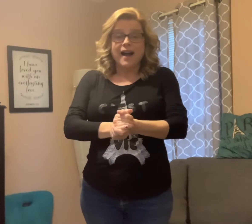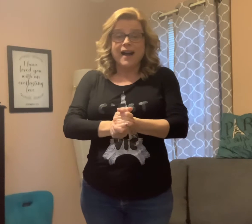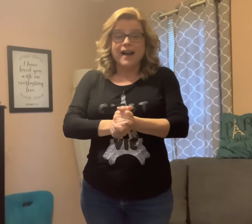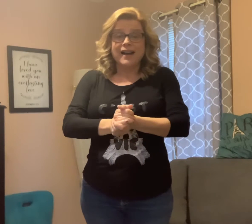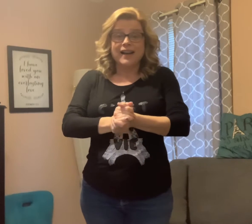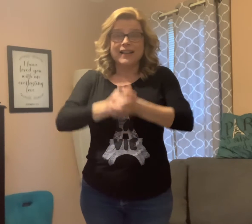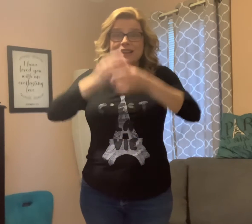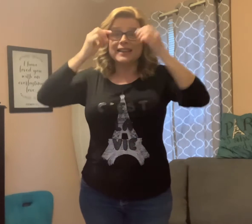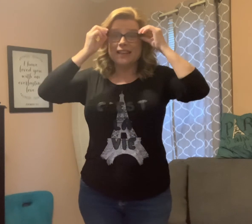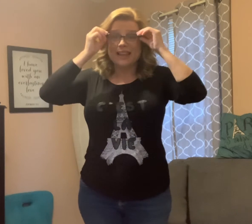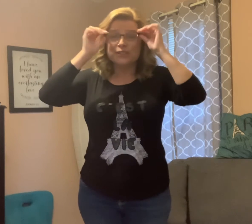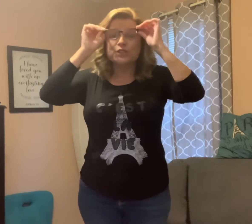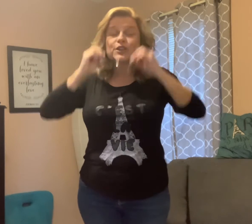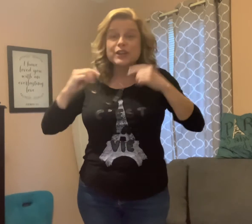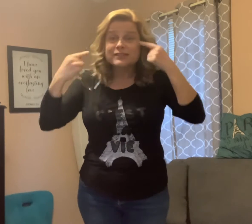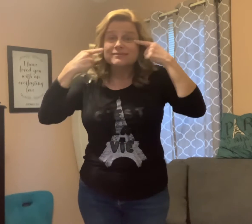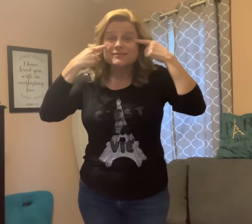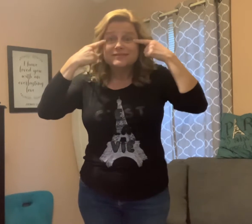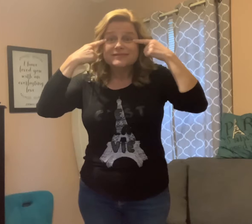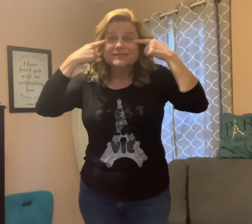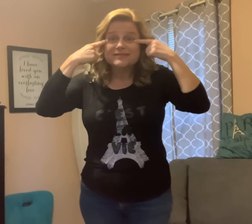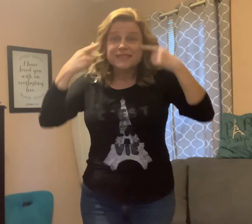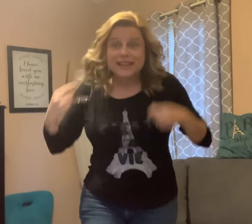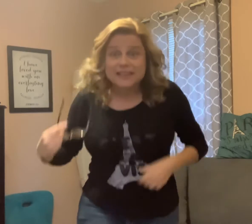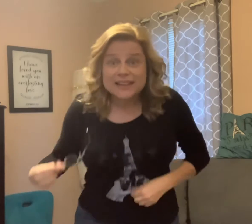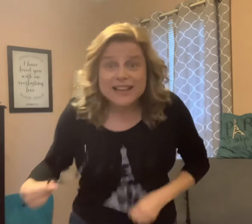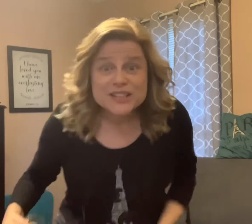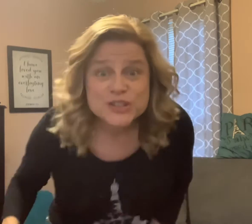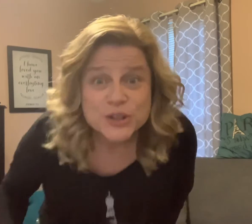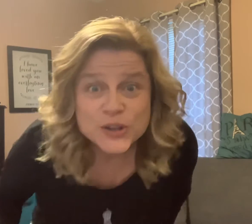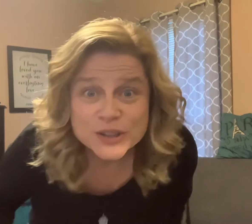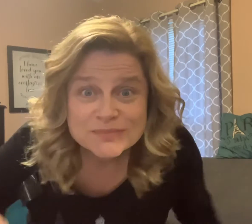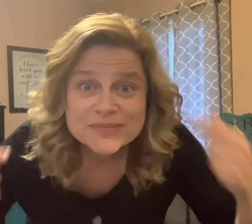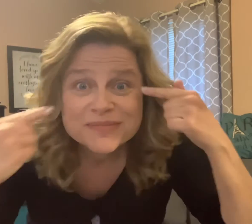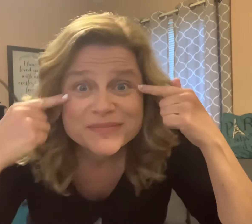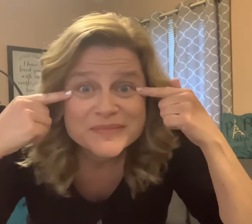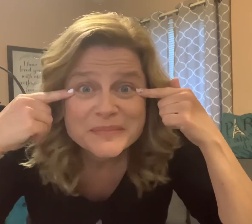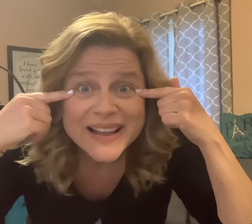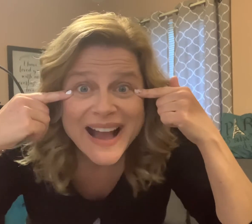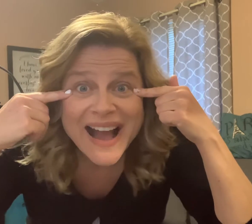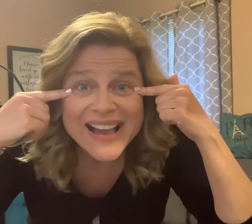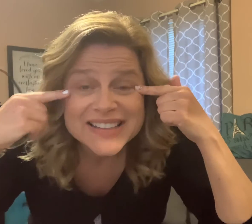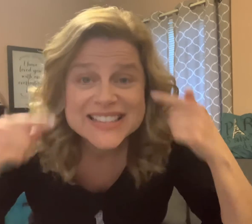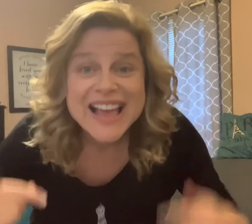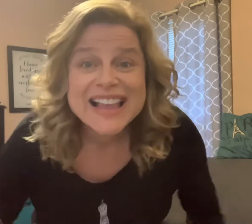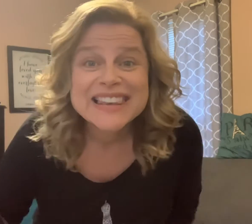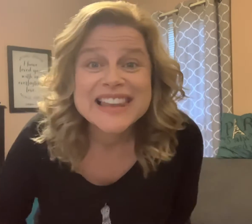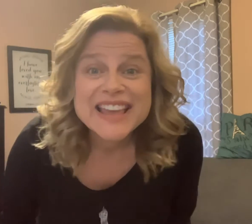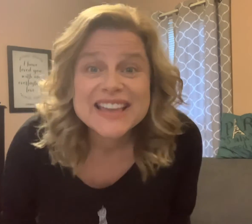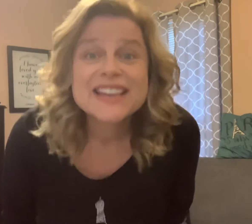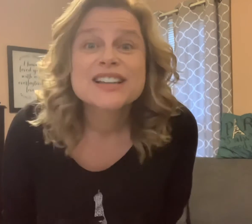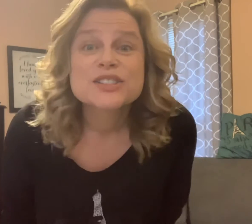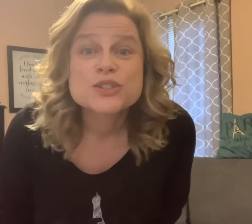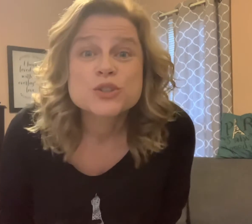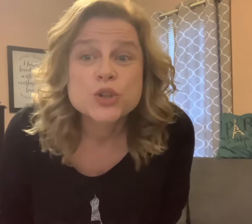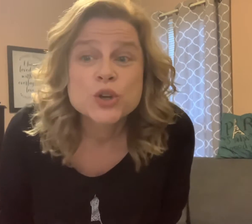Les yeux. Les yeux. My eyes. Les yeux.